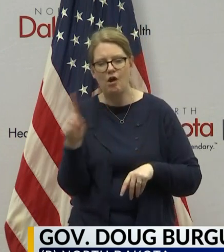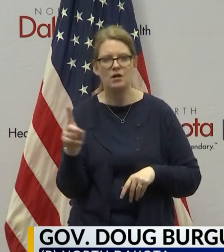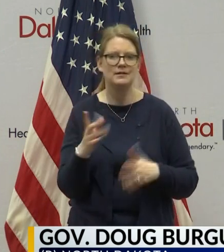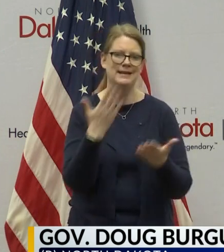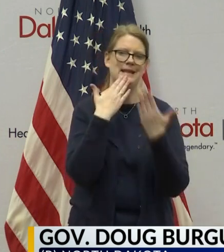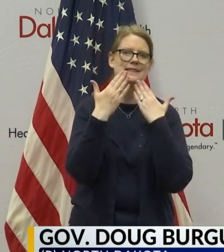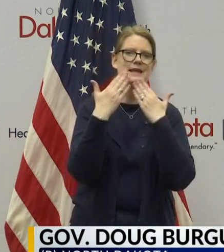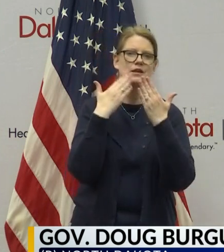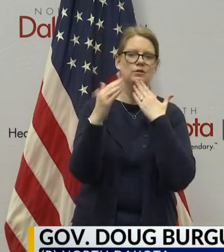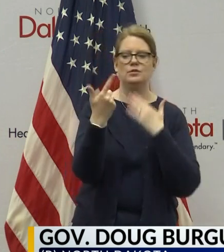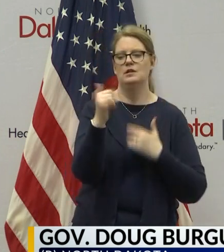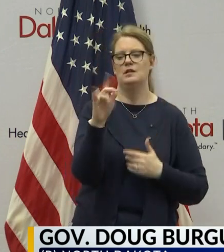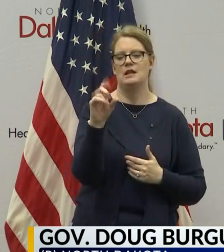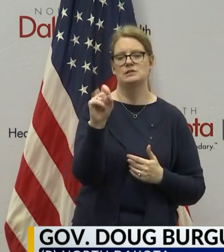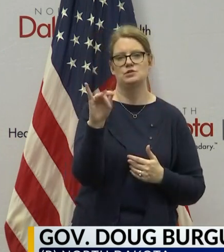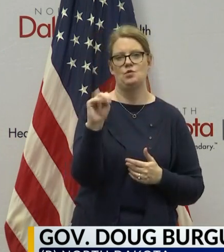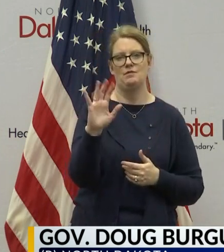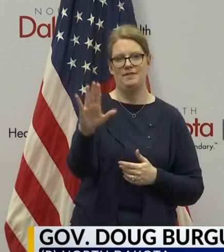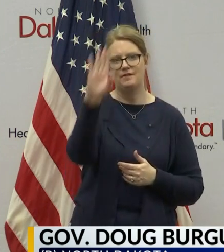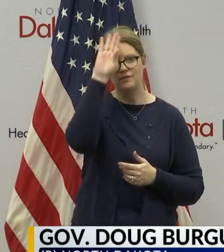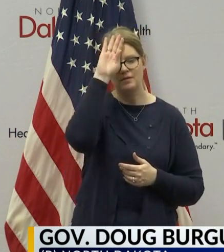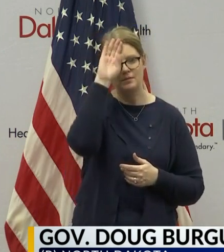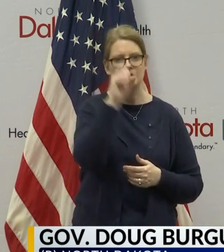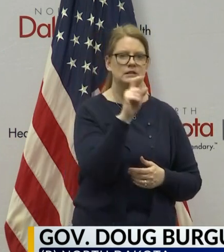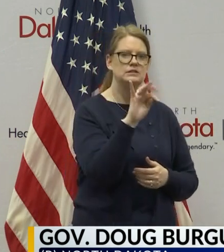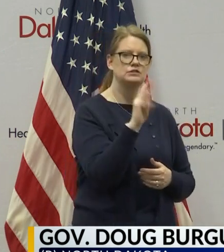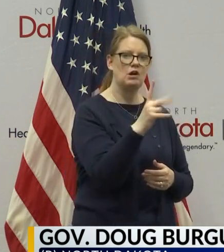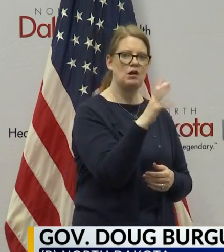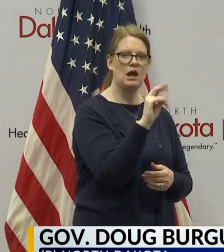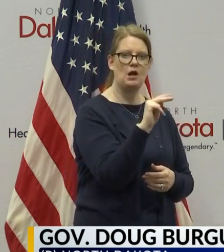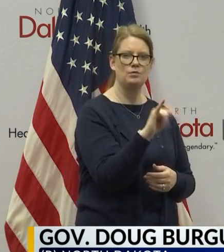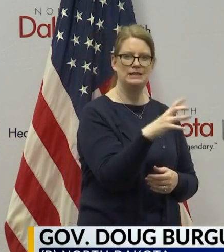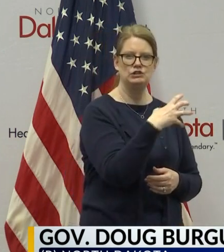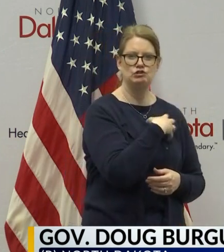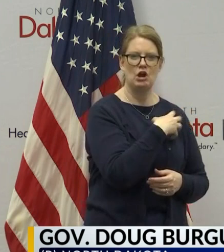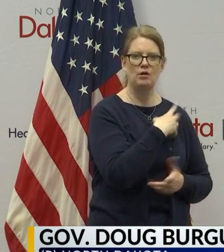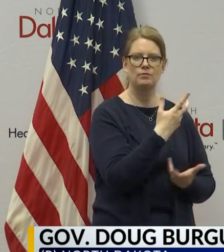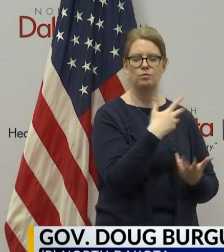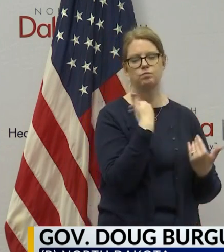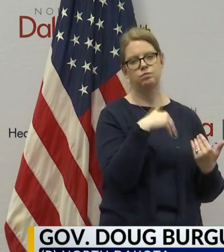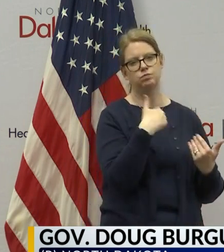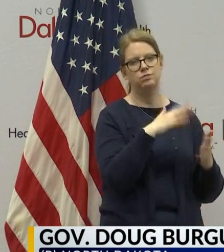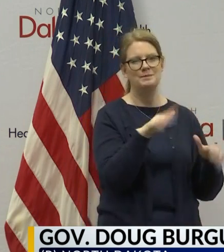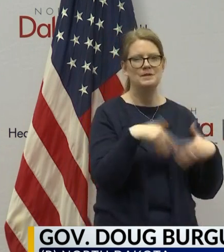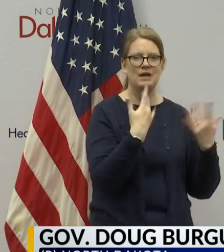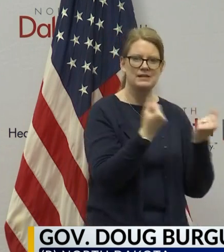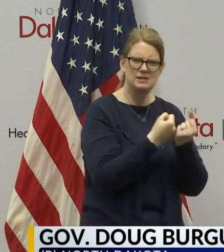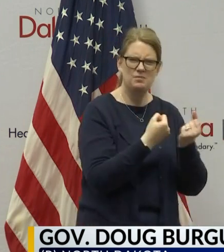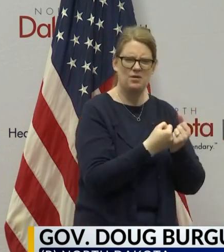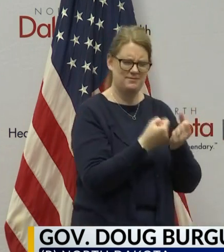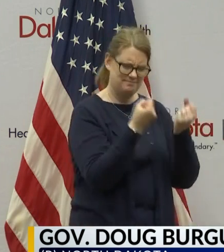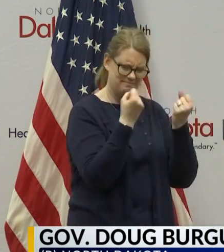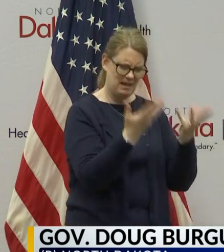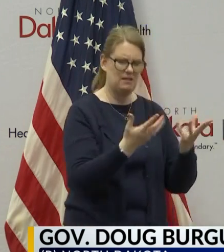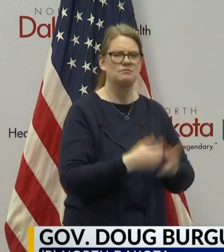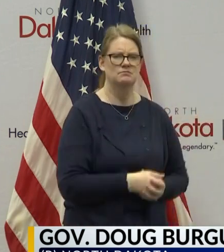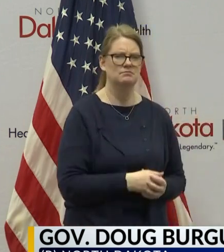Gladstone, the Gladstone Fire Department, Stark County Sheriff, who also provided a bunch of support to make this happen.